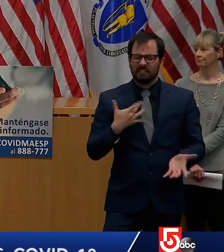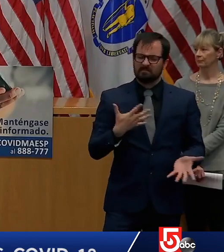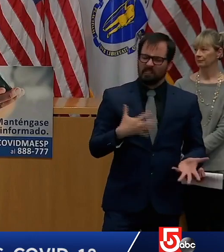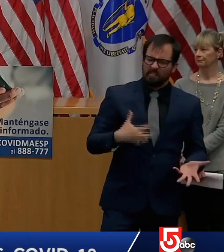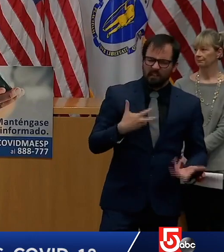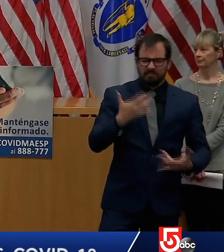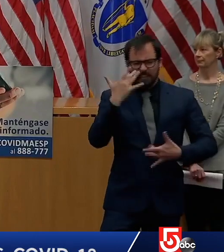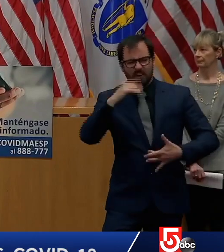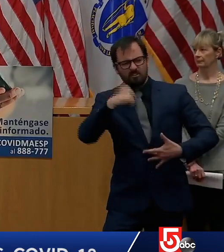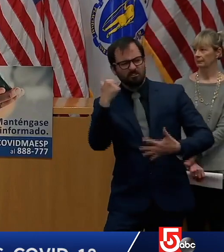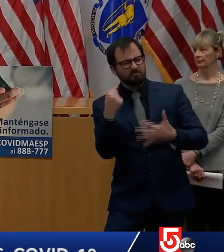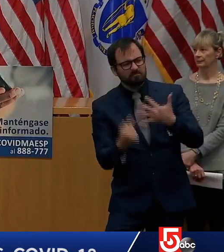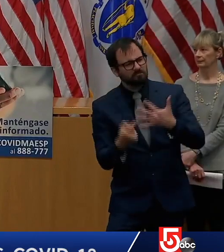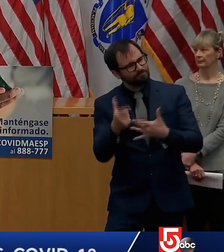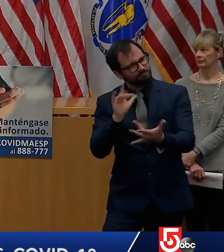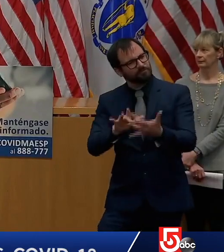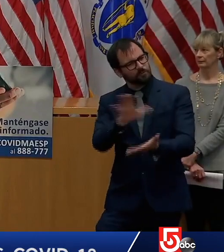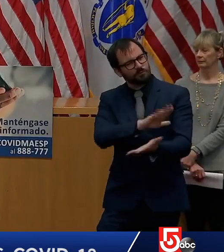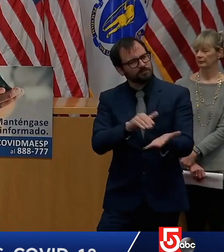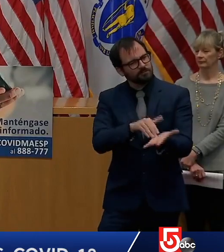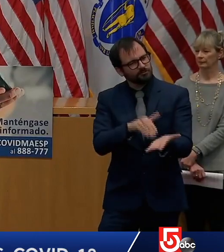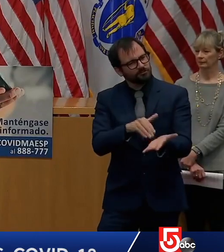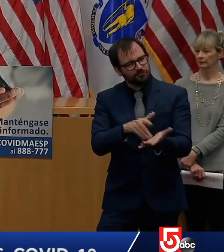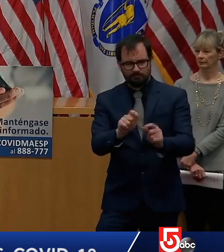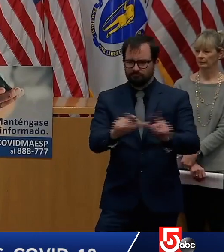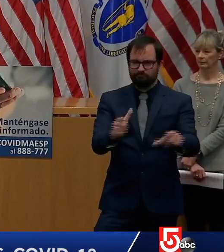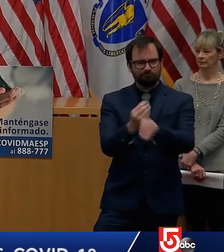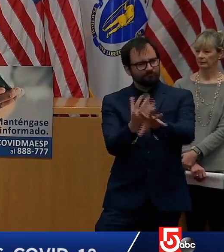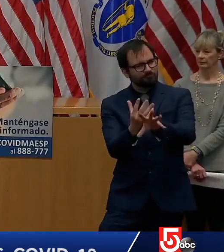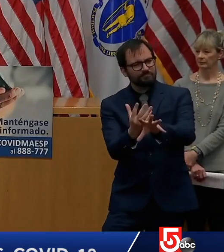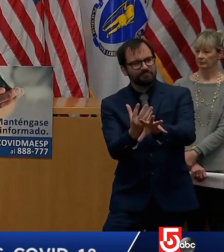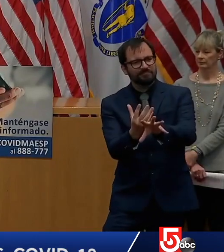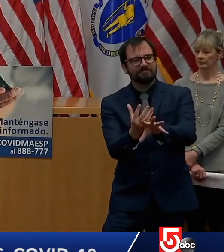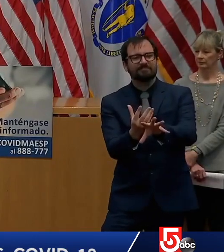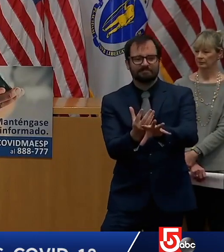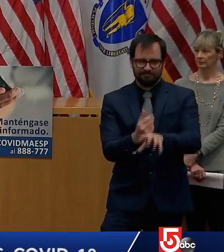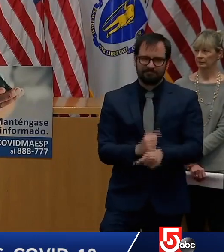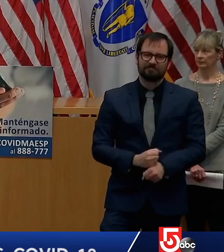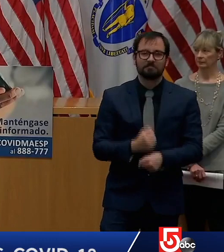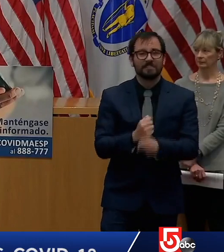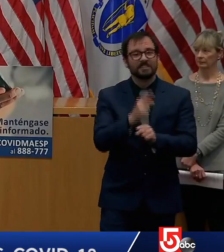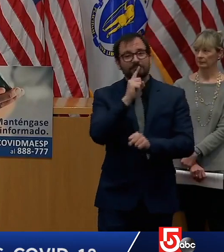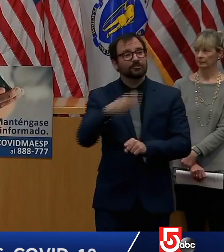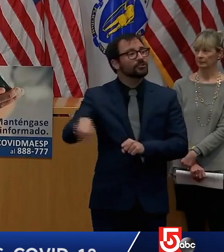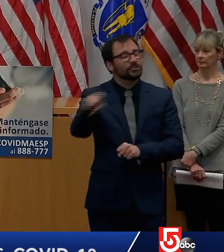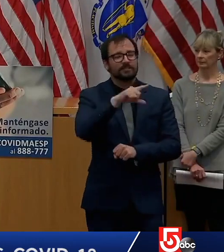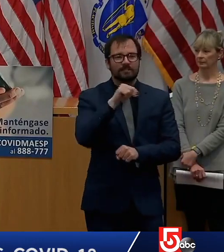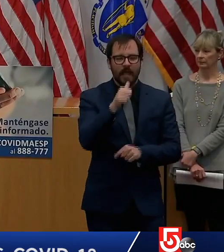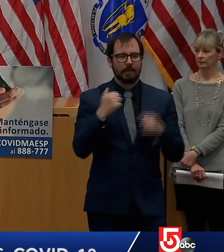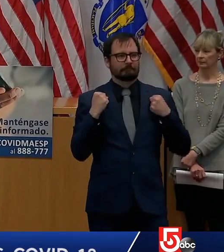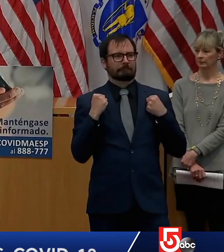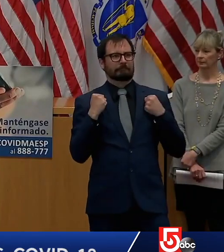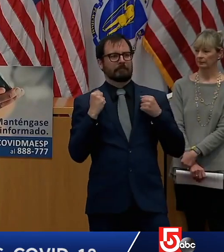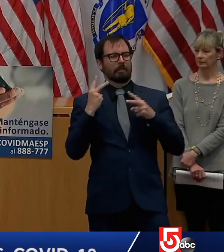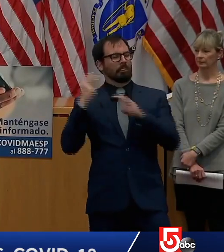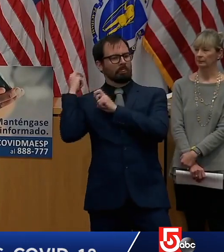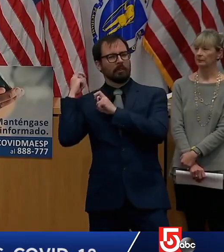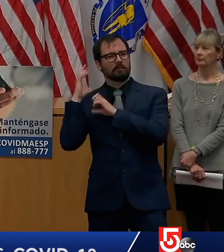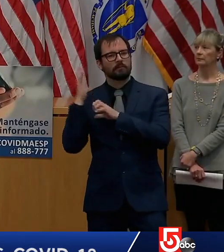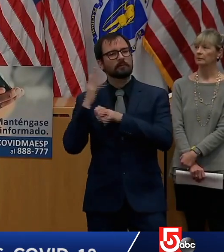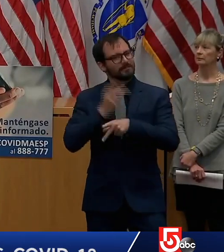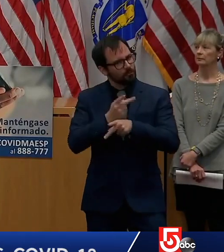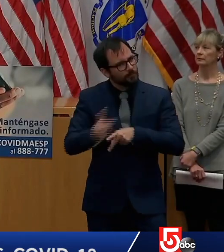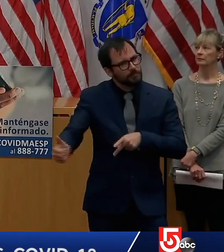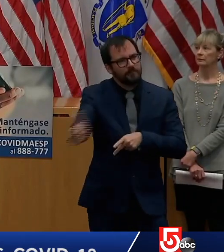and be involved in making sure that your health care needs are taken care of call 911 in an emergency and get to a